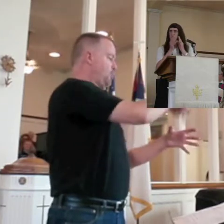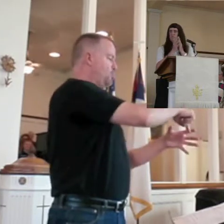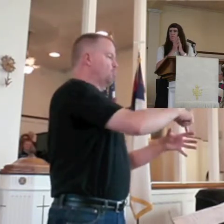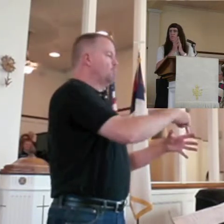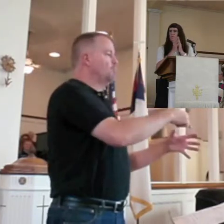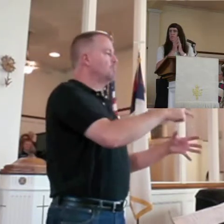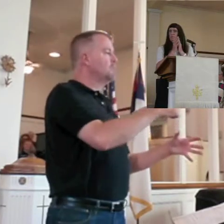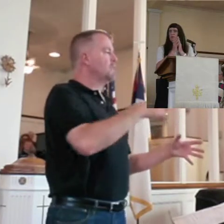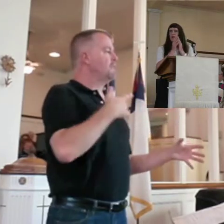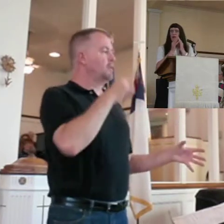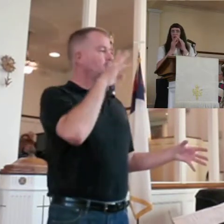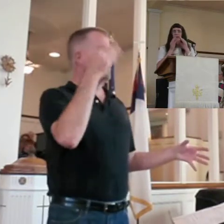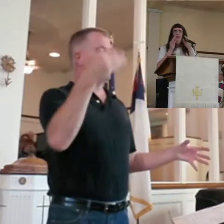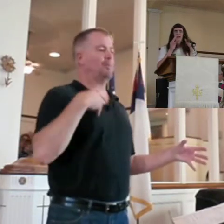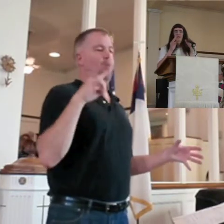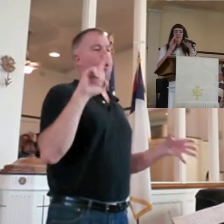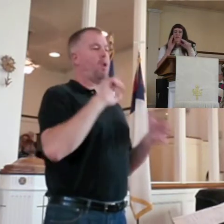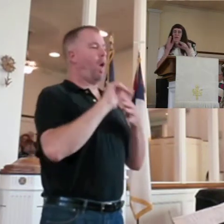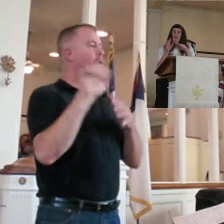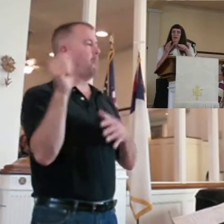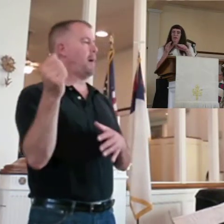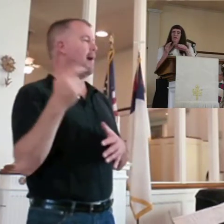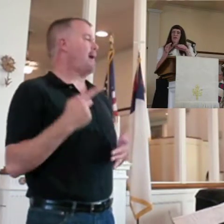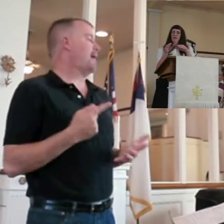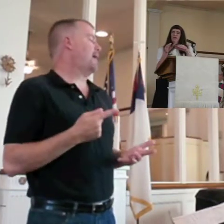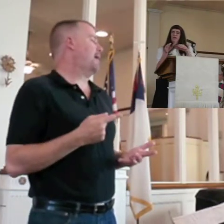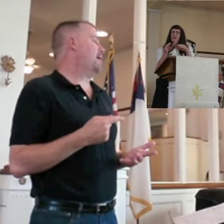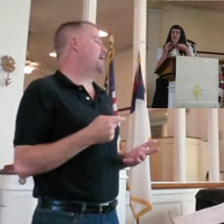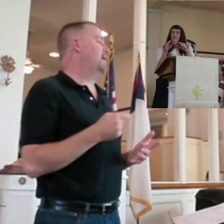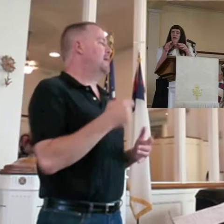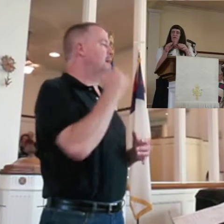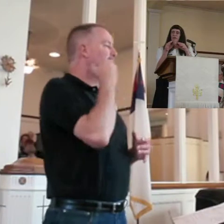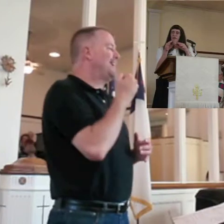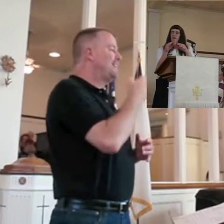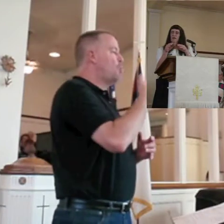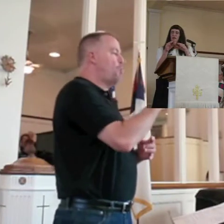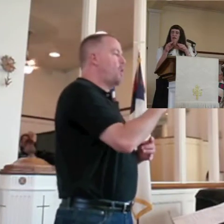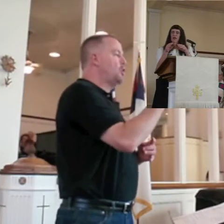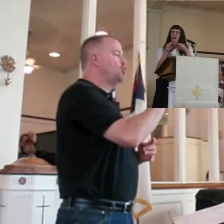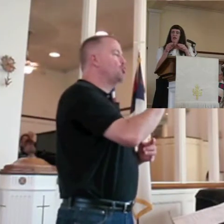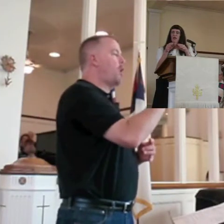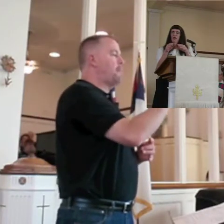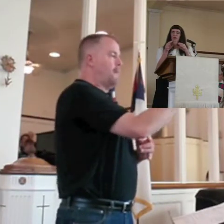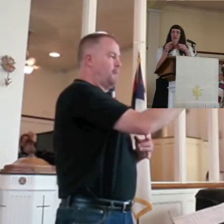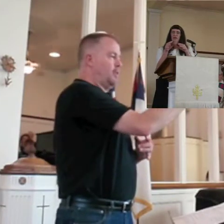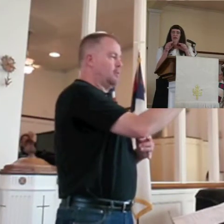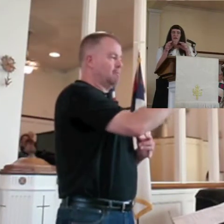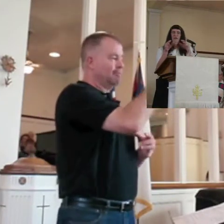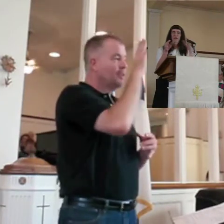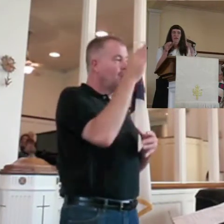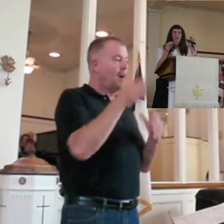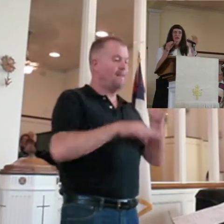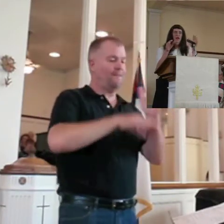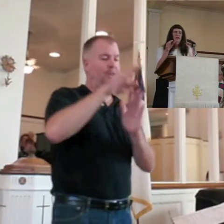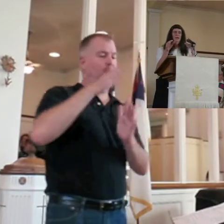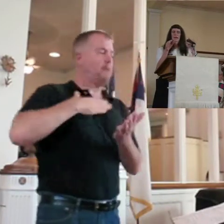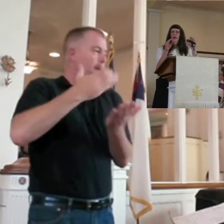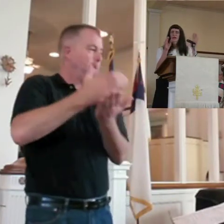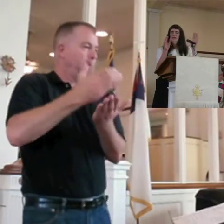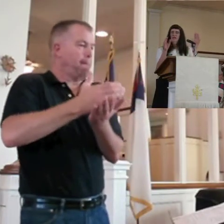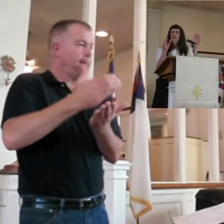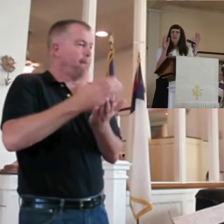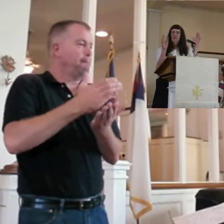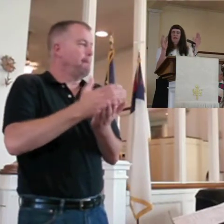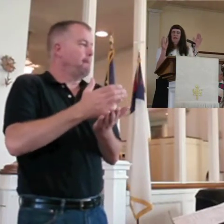I get a gallon of milk. What I'm trying to say is that for every little thing I do or every little thing, God